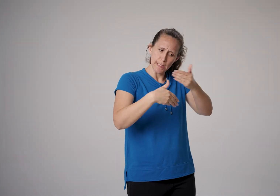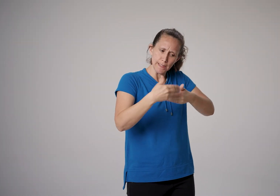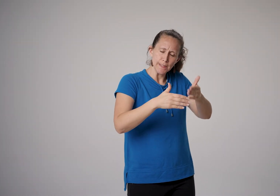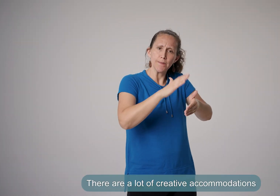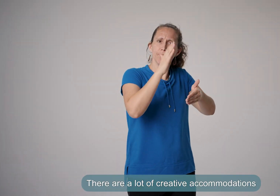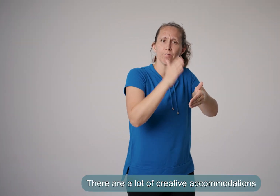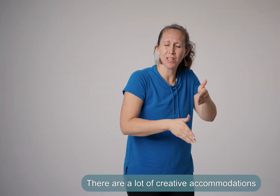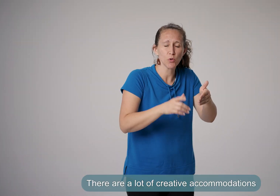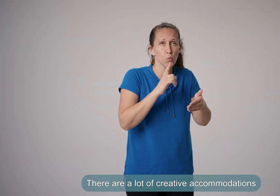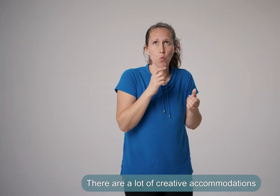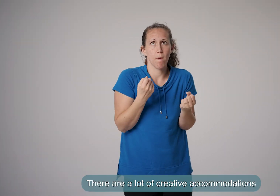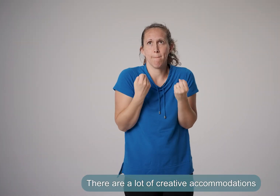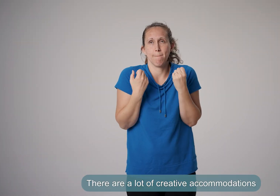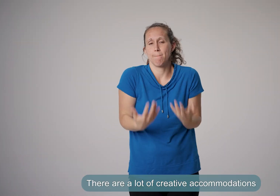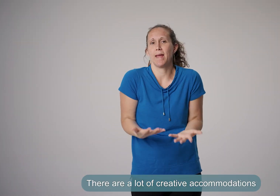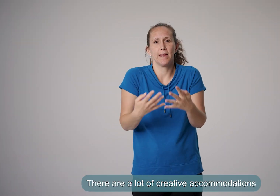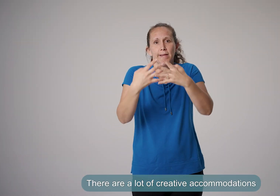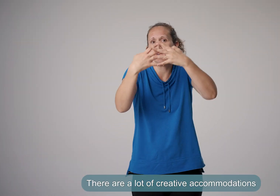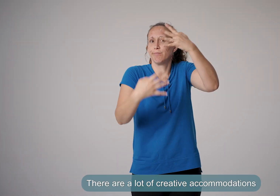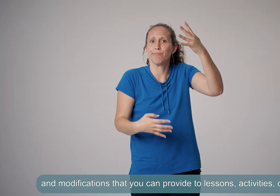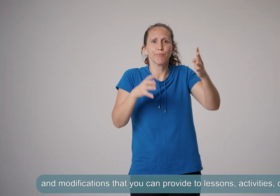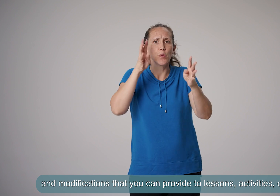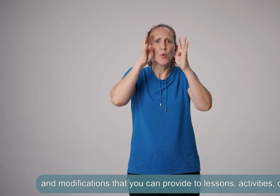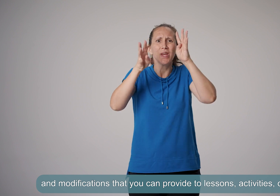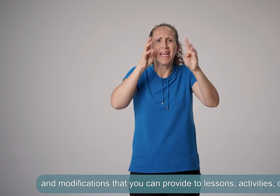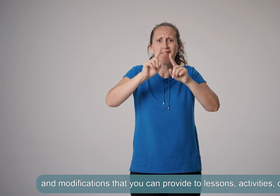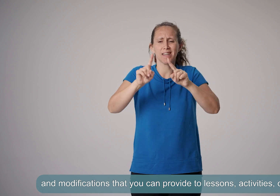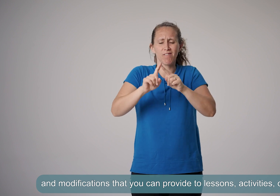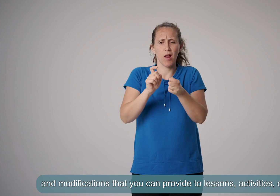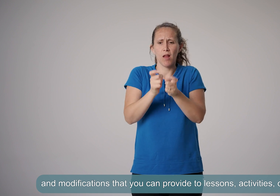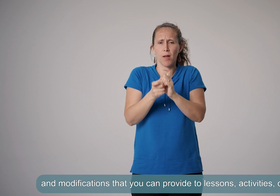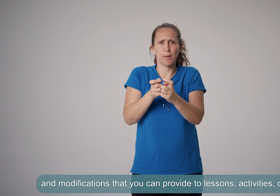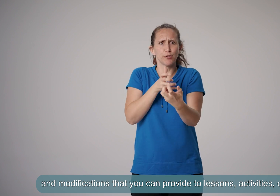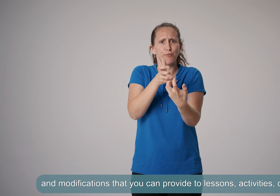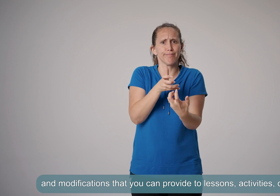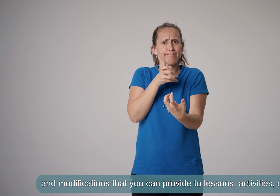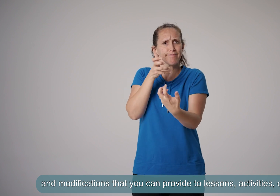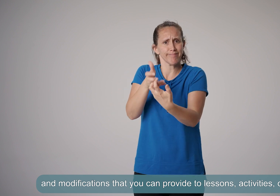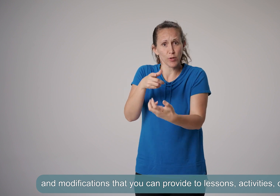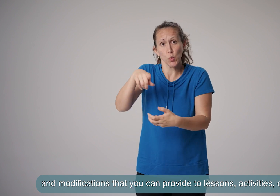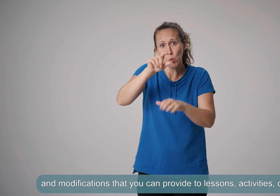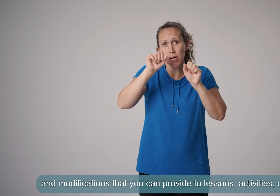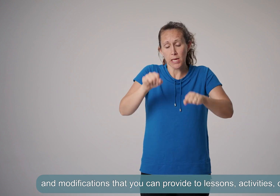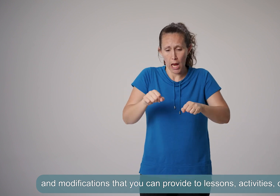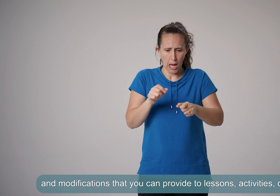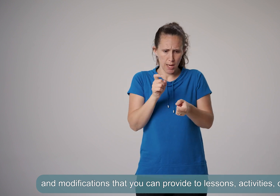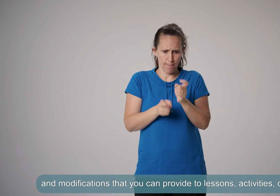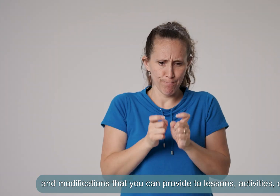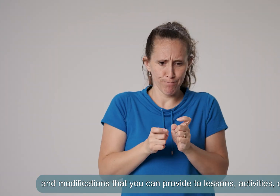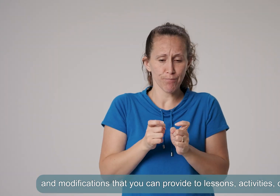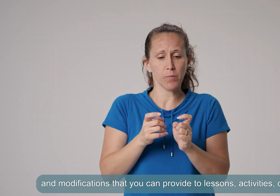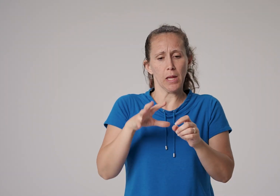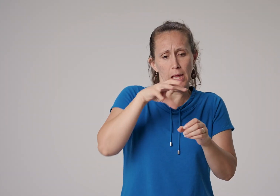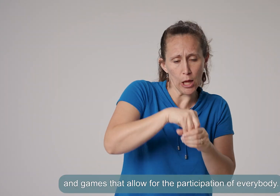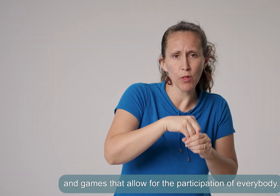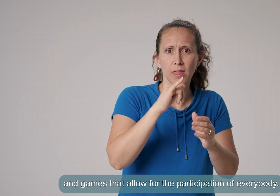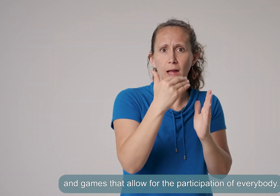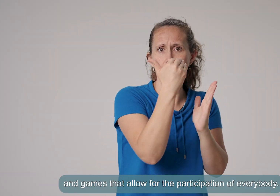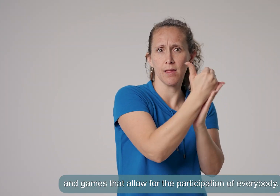There are a lot of creative accommodations and modifications that you can provide to lessons, activities, crafts, and games